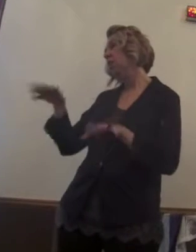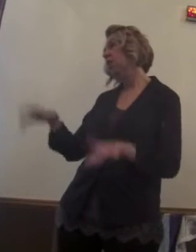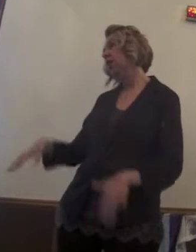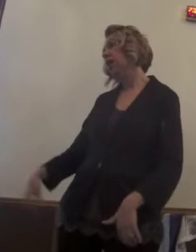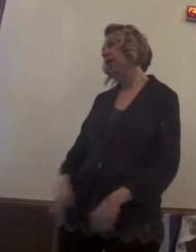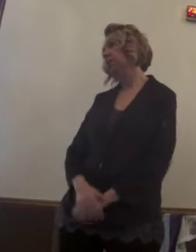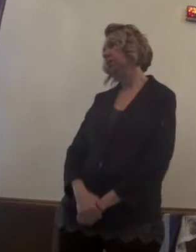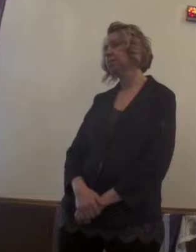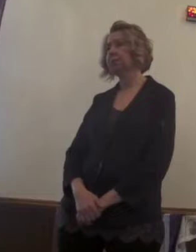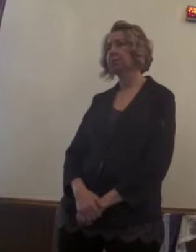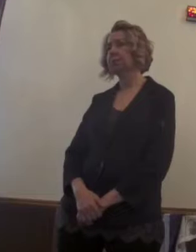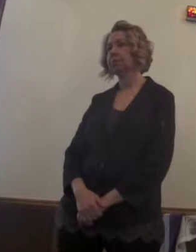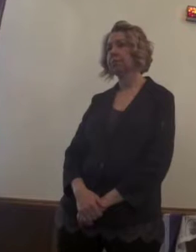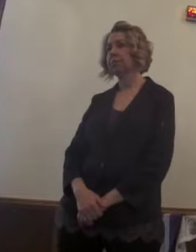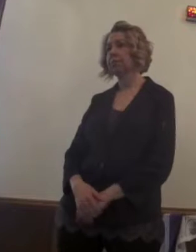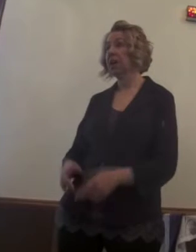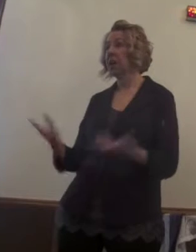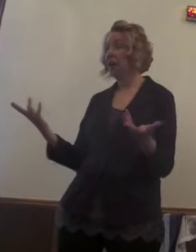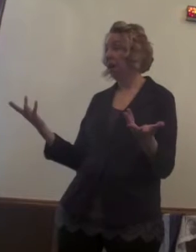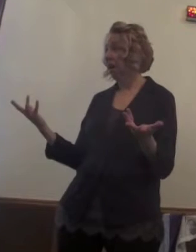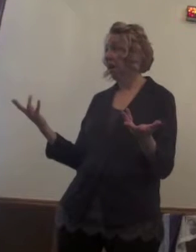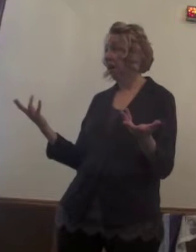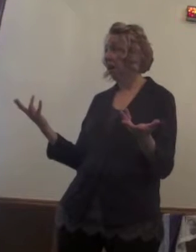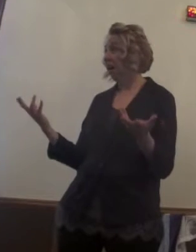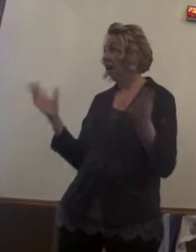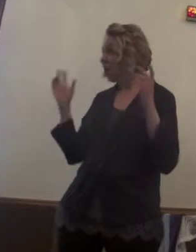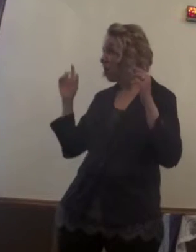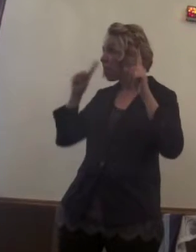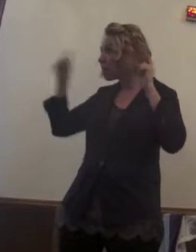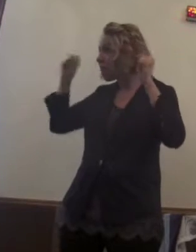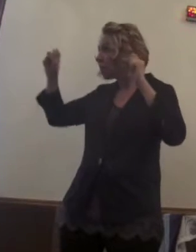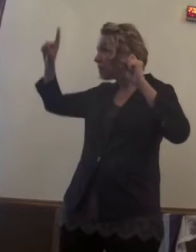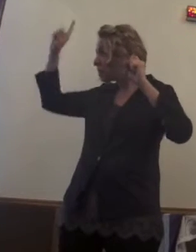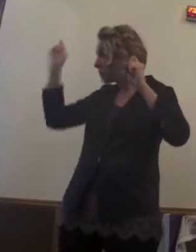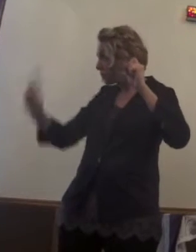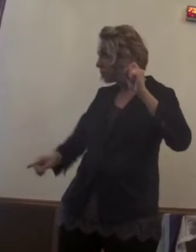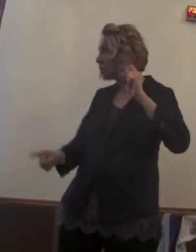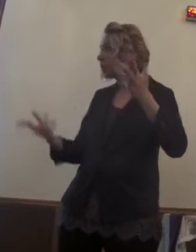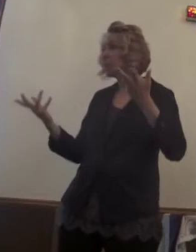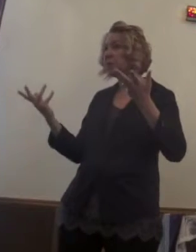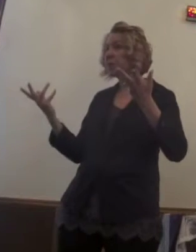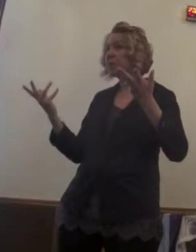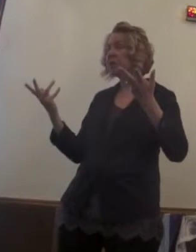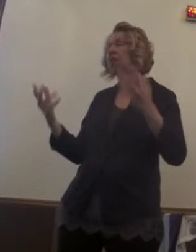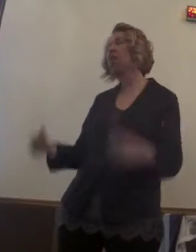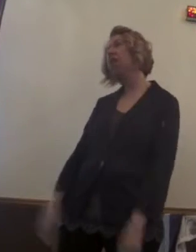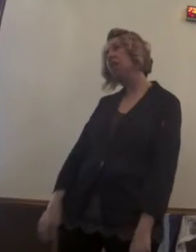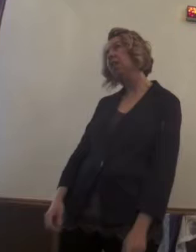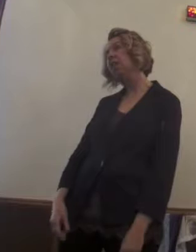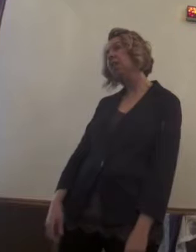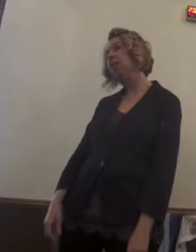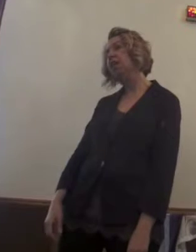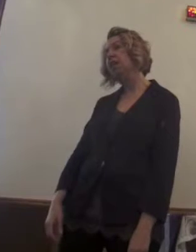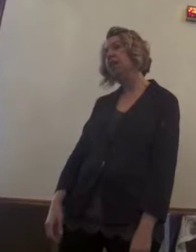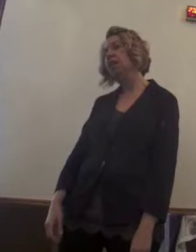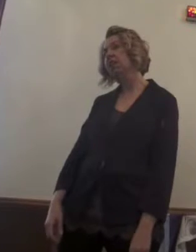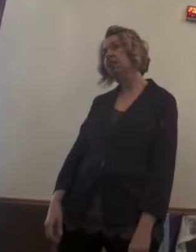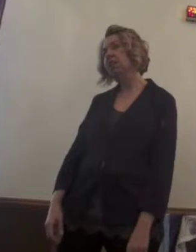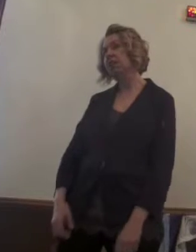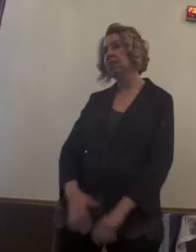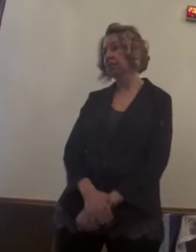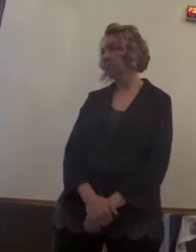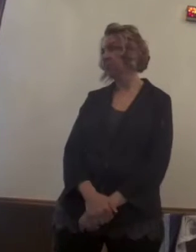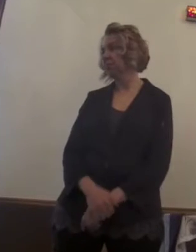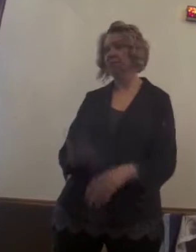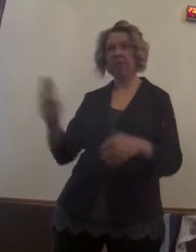plan your day and you wake up and it's pouring rain and there's thunder and lightning and you kind of said, oh, okay, well, that got ruined.